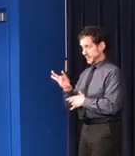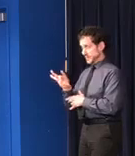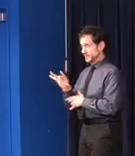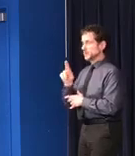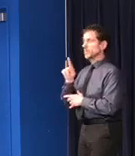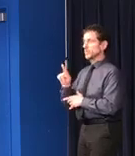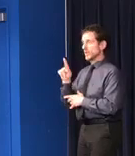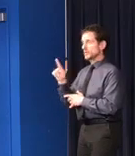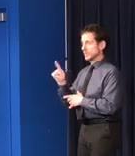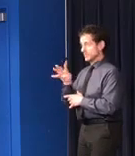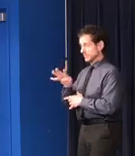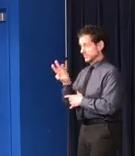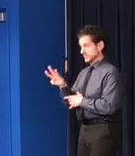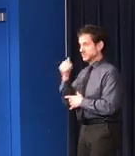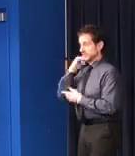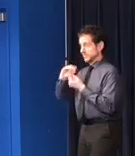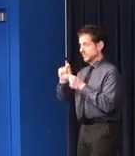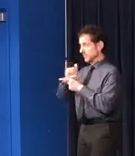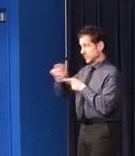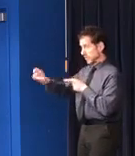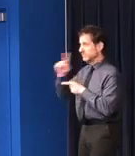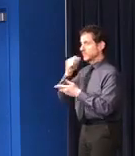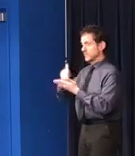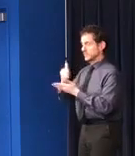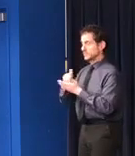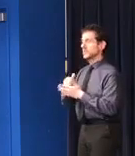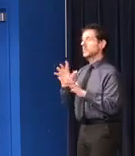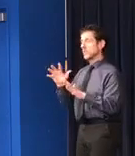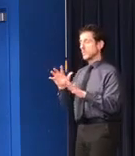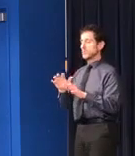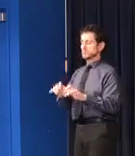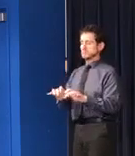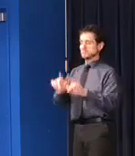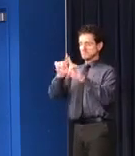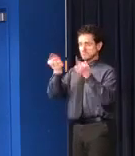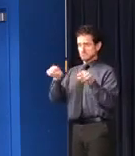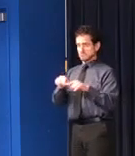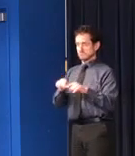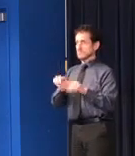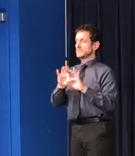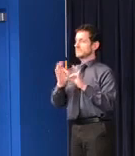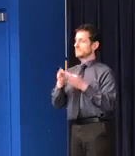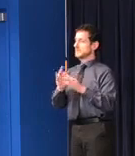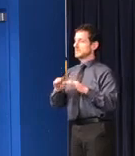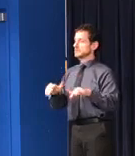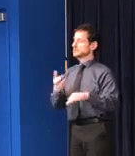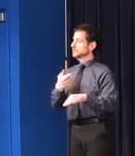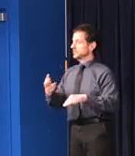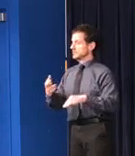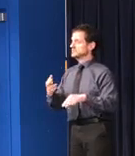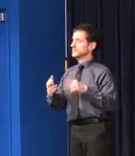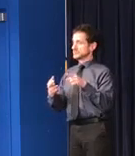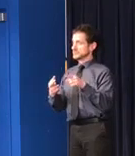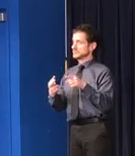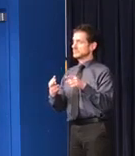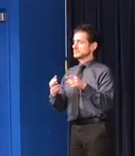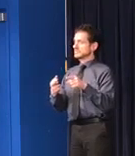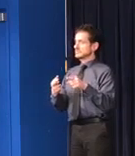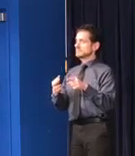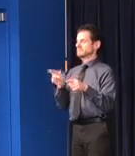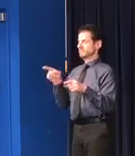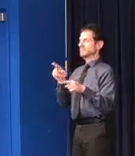-1146. Or to visit our Families and Children resource page on